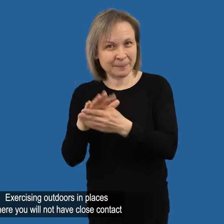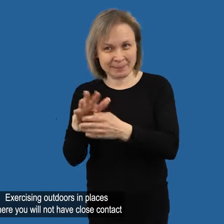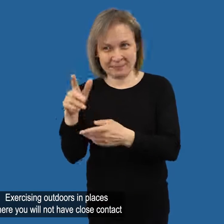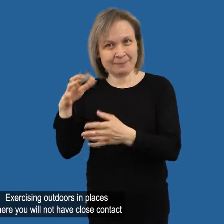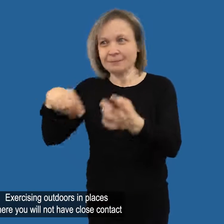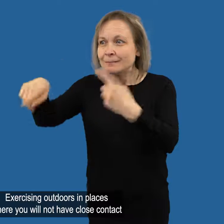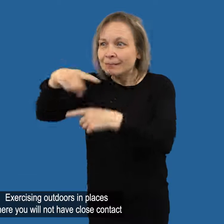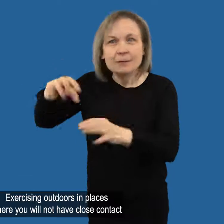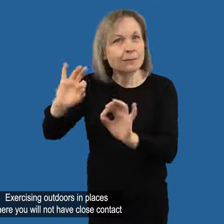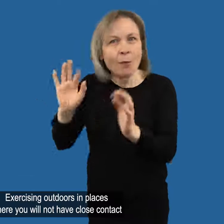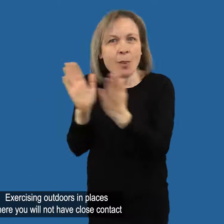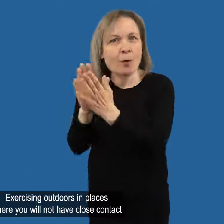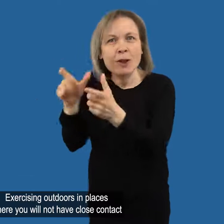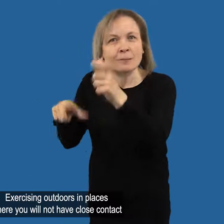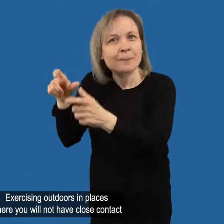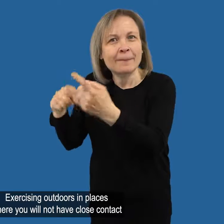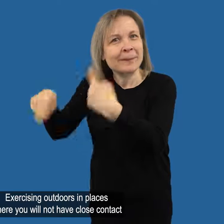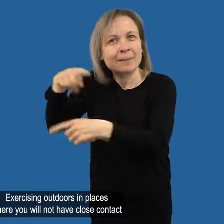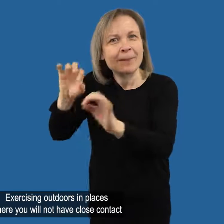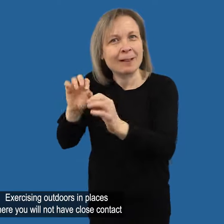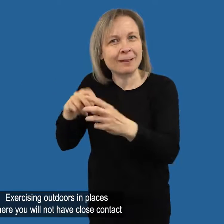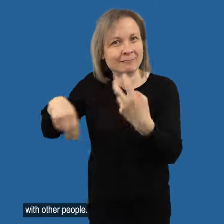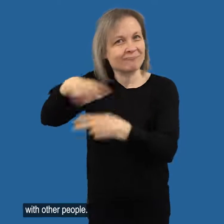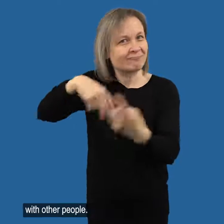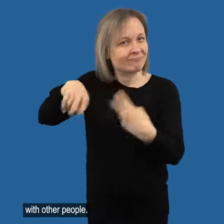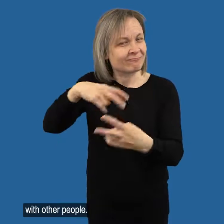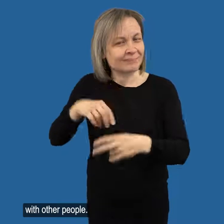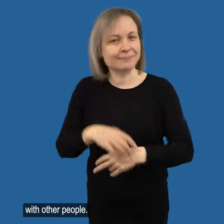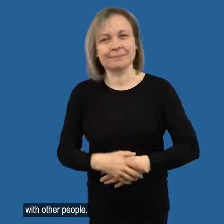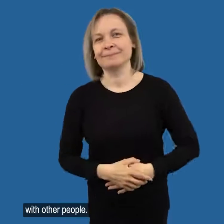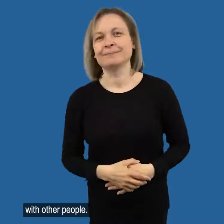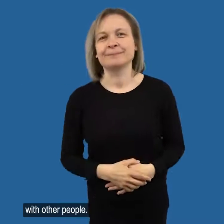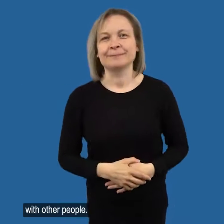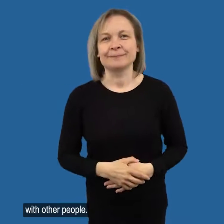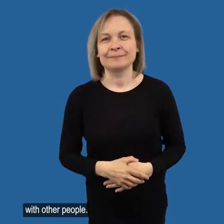Exercising outdoors in places where you will not have close contact with other people